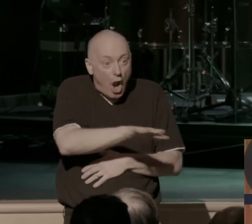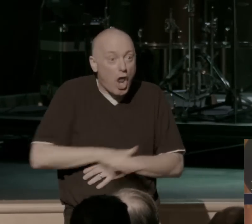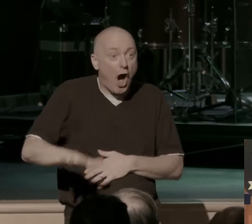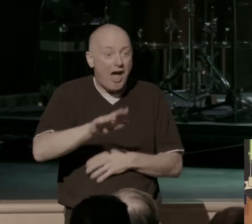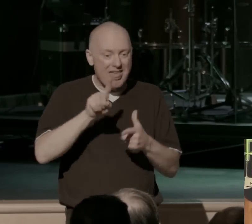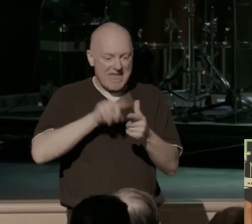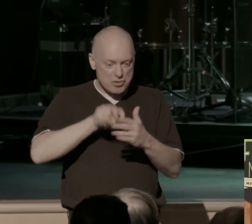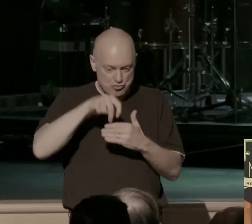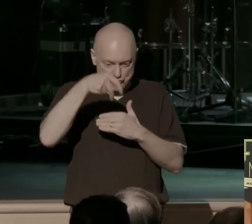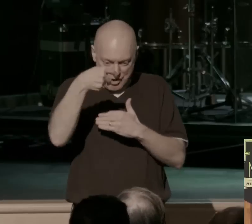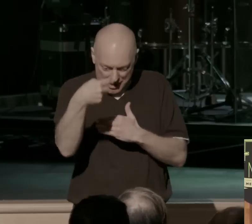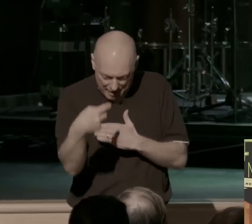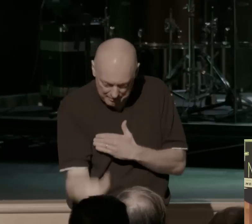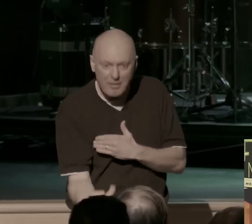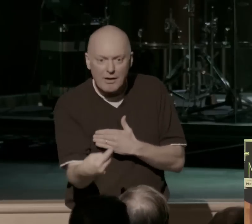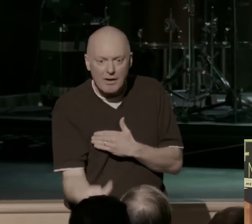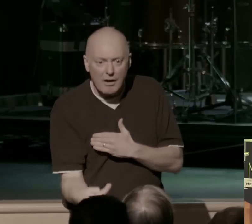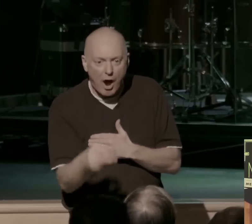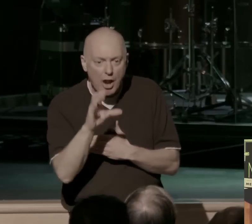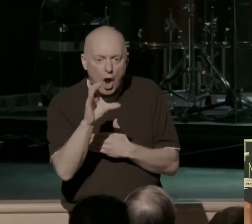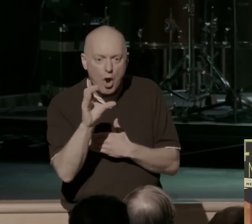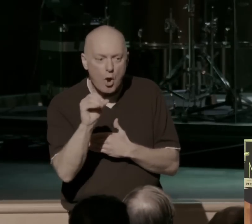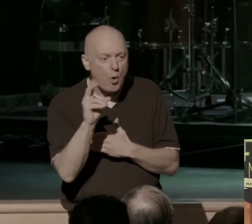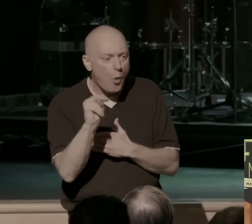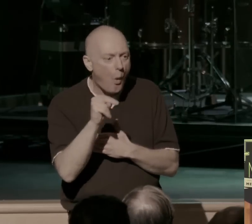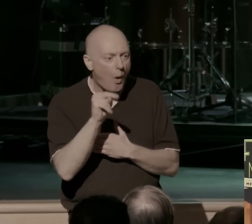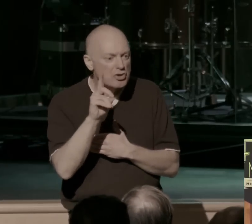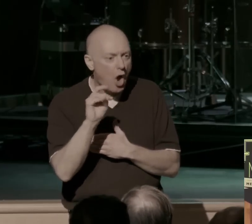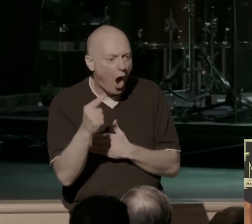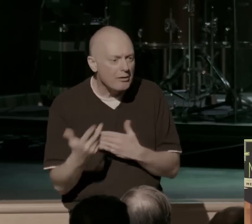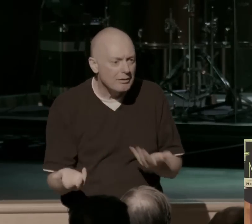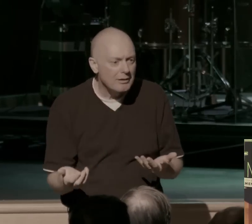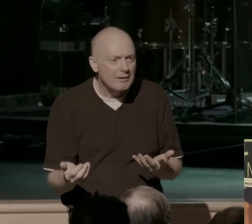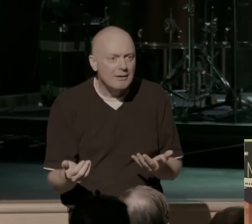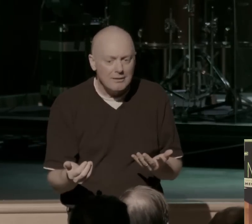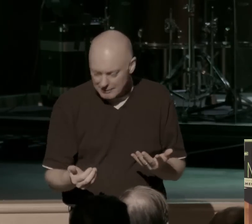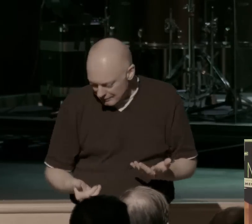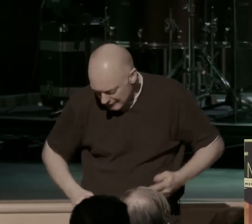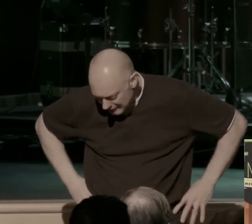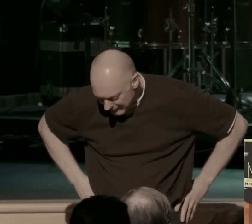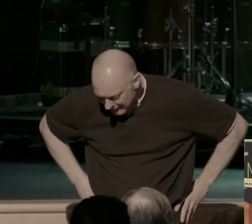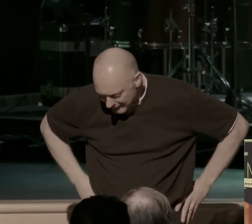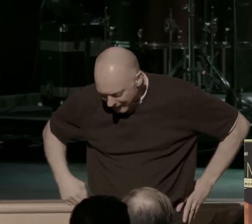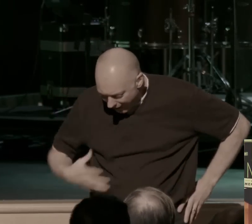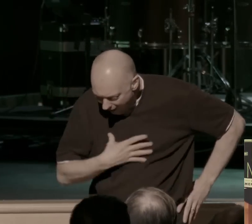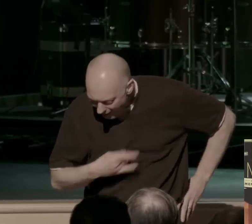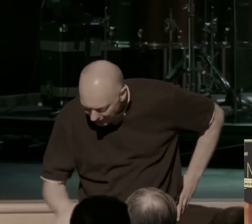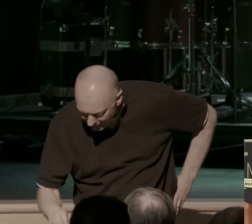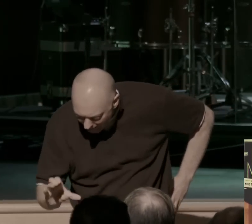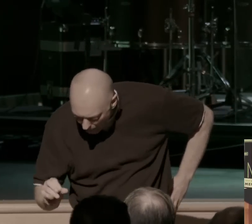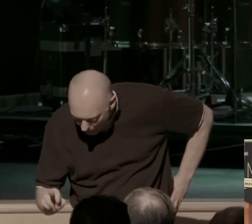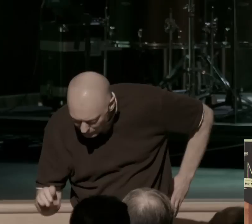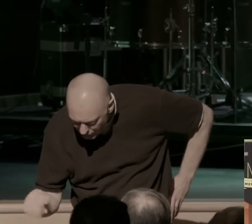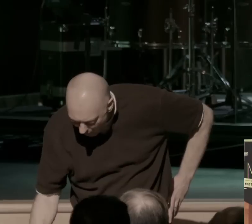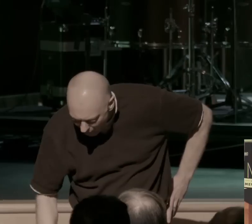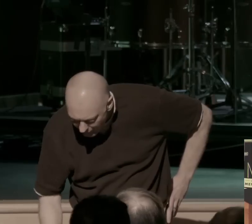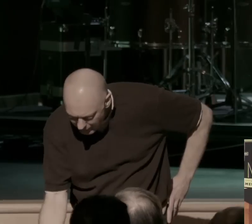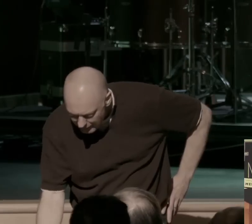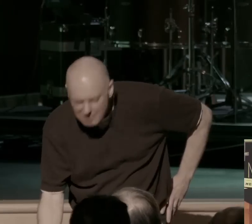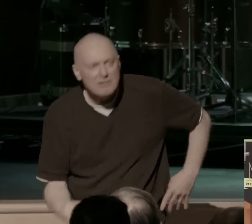you trip over a half-eaten corn dog, and you go, you know what? That corn dog looks all right. I can watch the game on my iPhone, and I can just